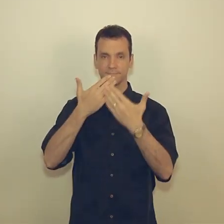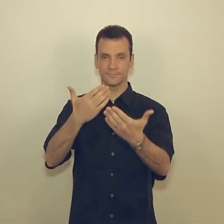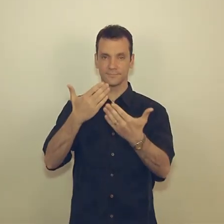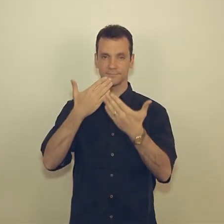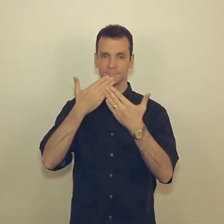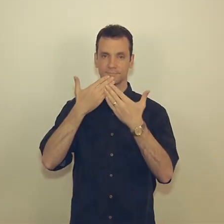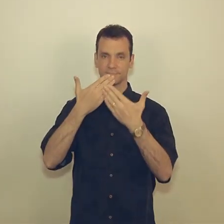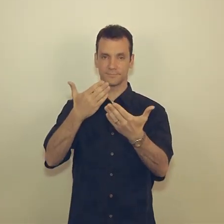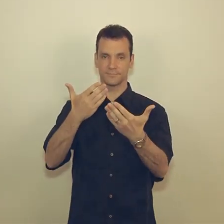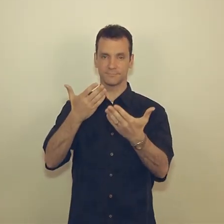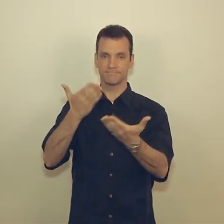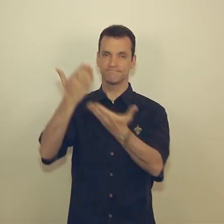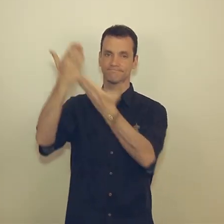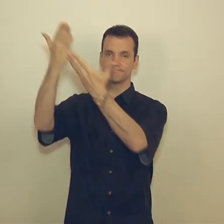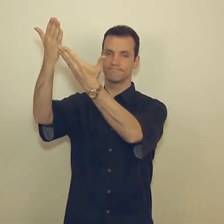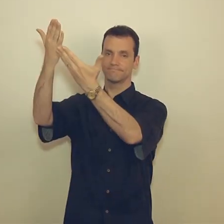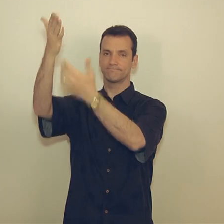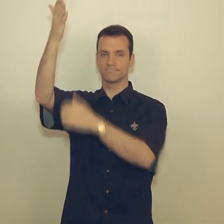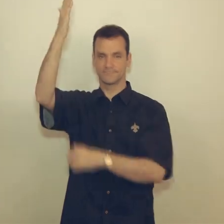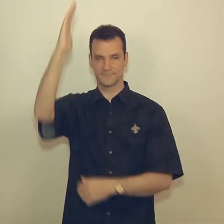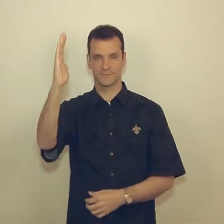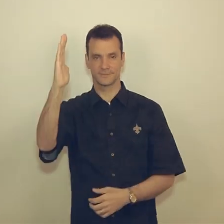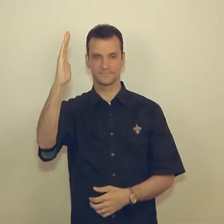Thanks. Be to God.